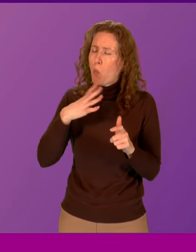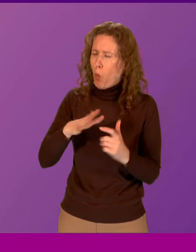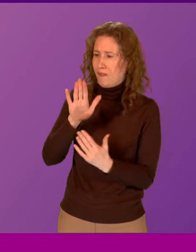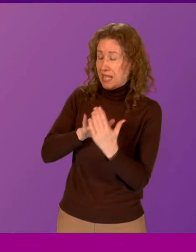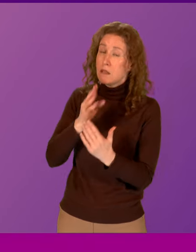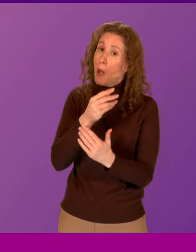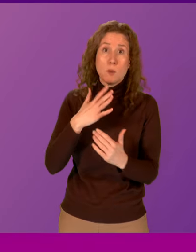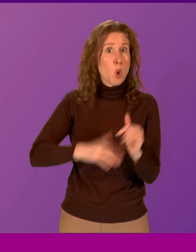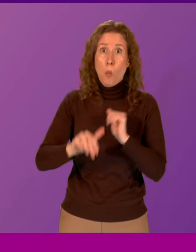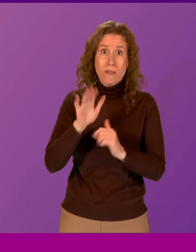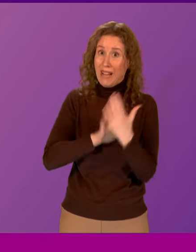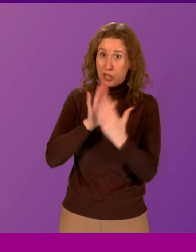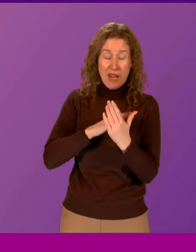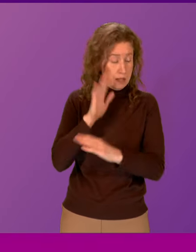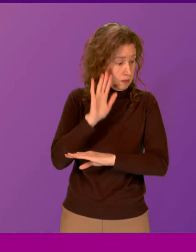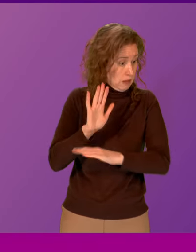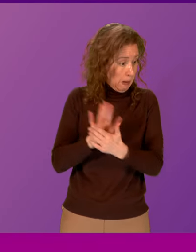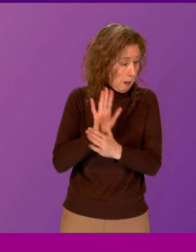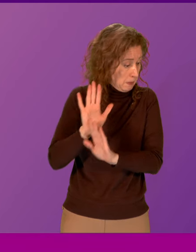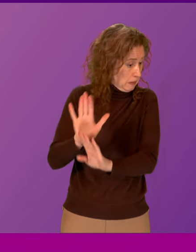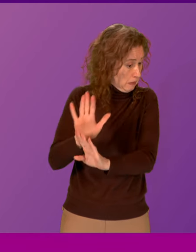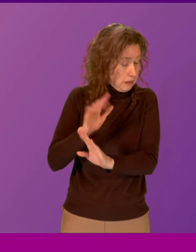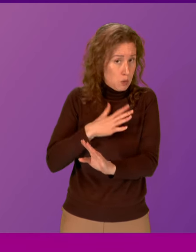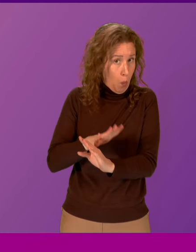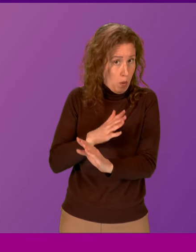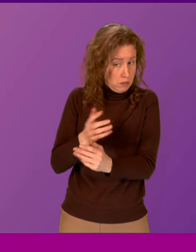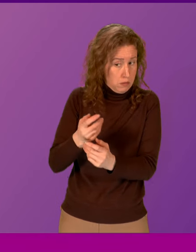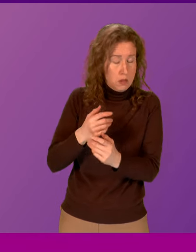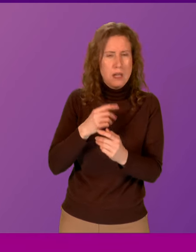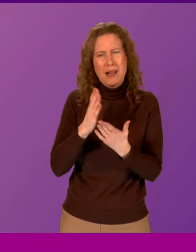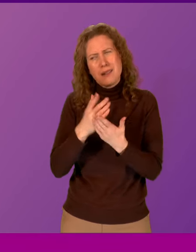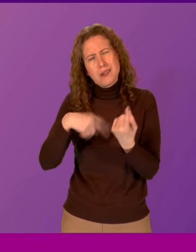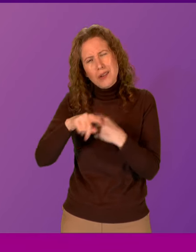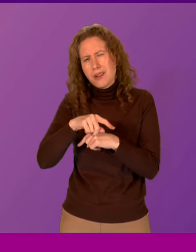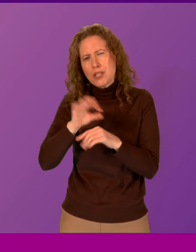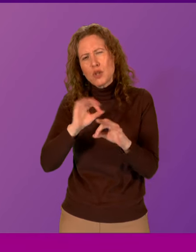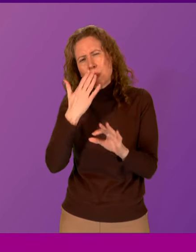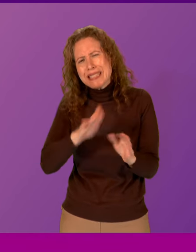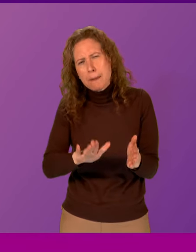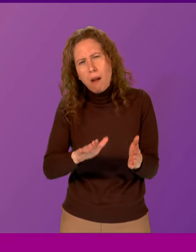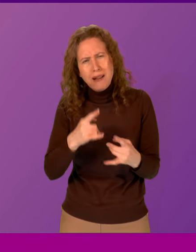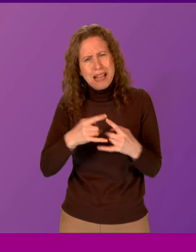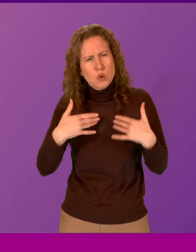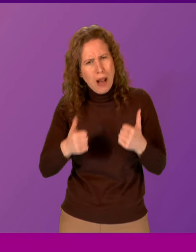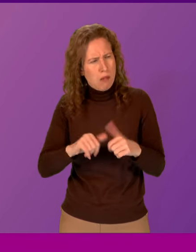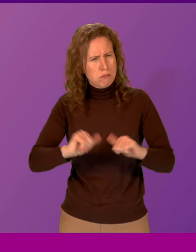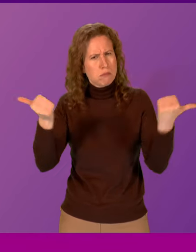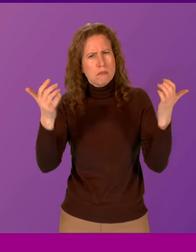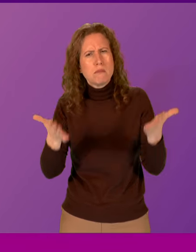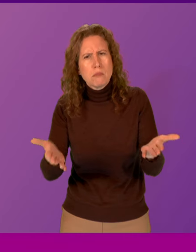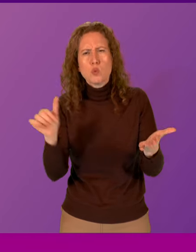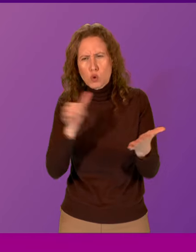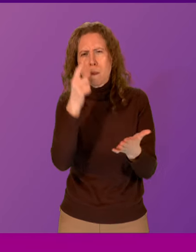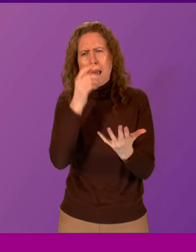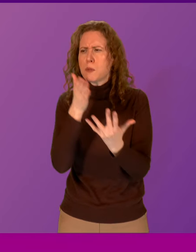There will be a number of people who don't want that face-to-face service and that we should say, all of us I'm sure collectively, that there is no stigma in relation to sexual health. People should be able to